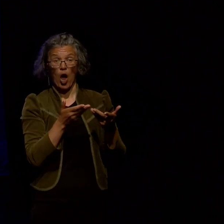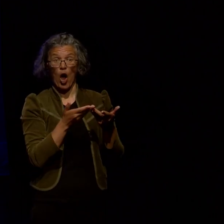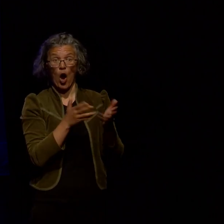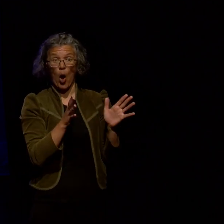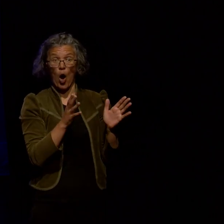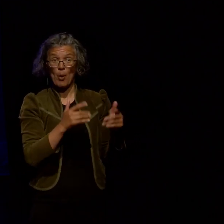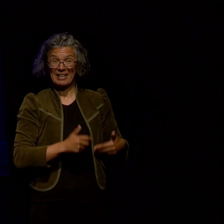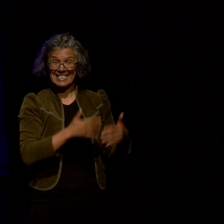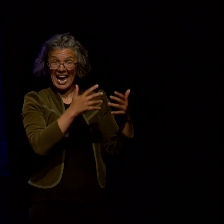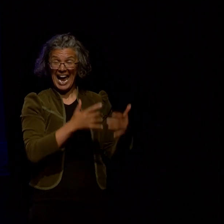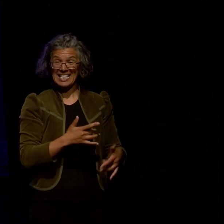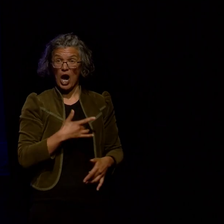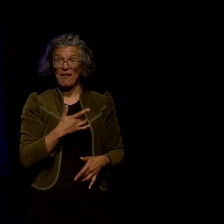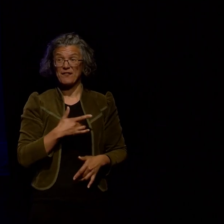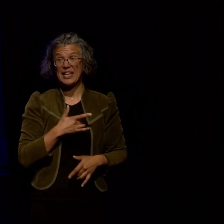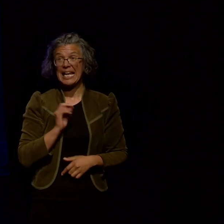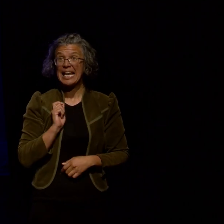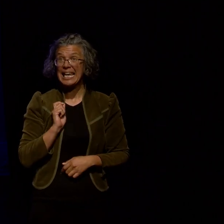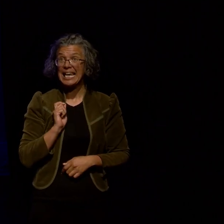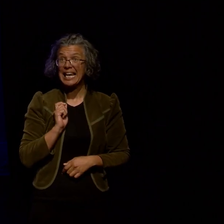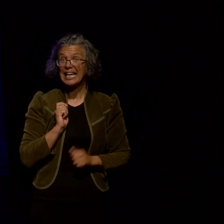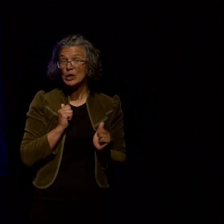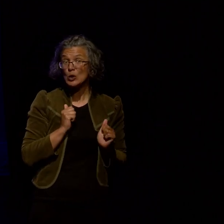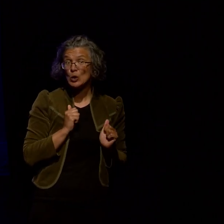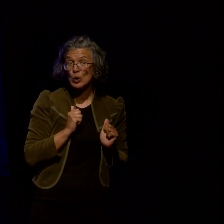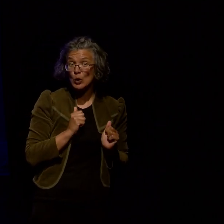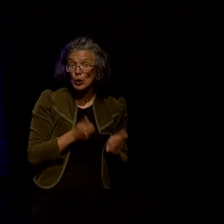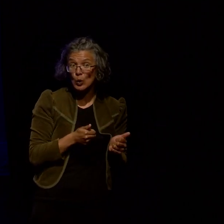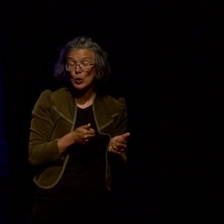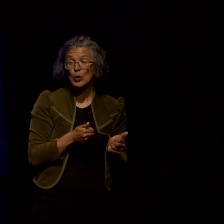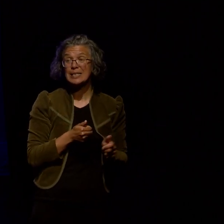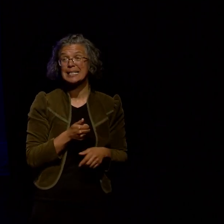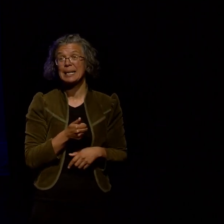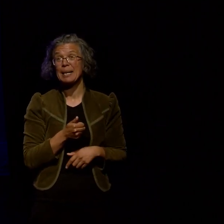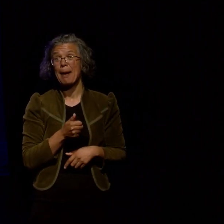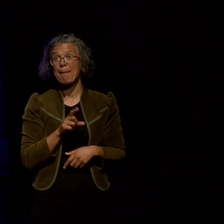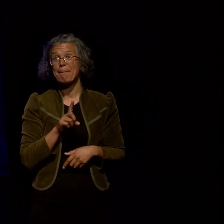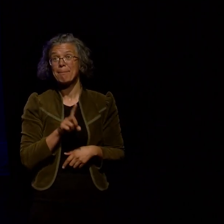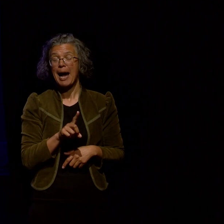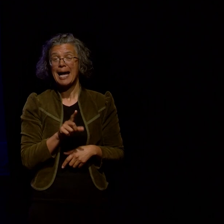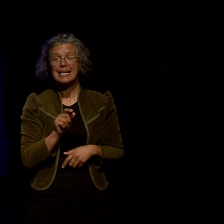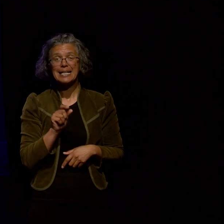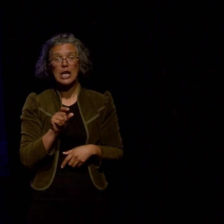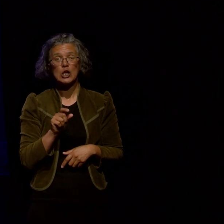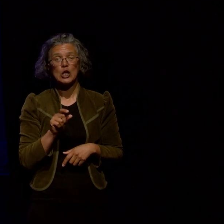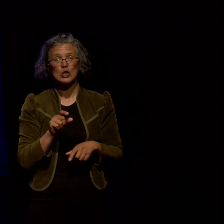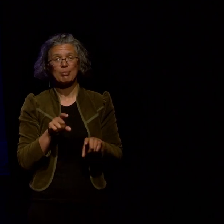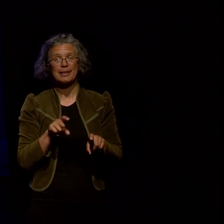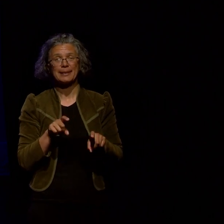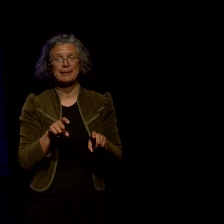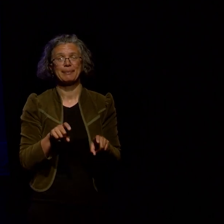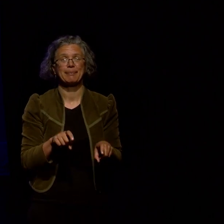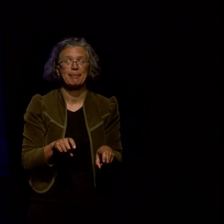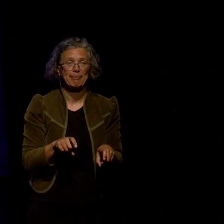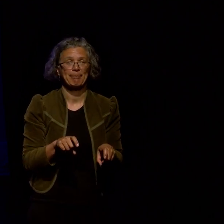stagnant I think it's really good and we've got to a very good place but I think that there are some subtle spaces of